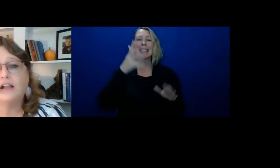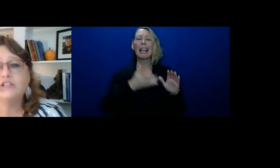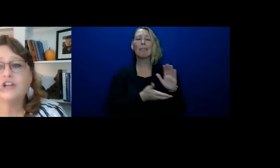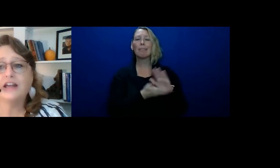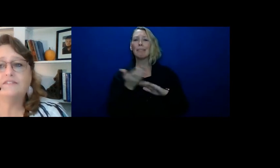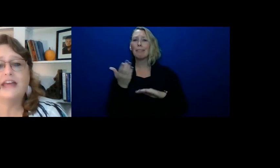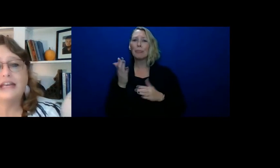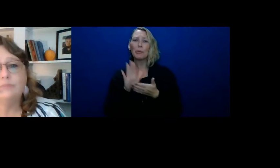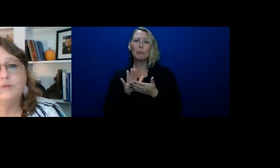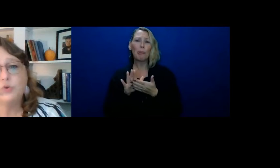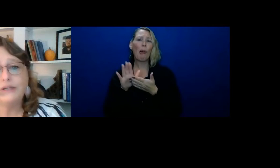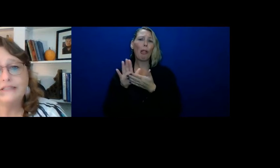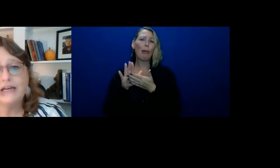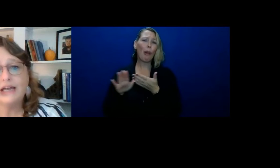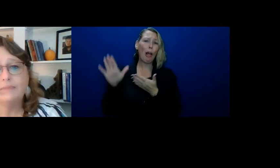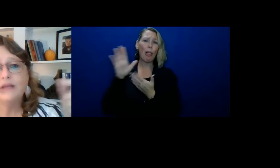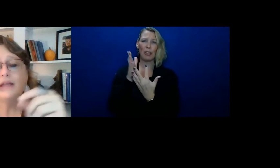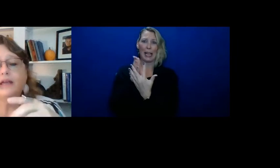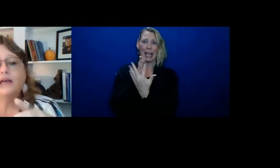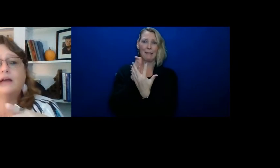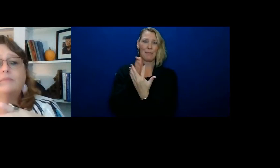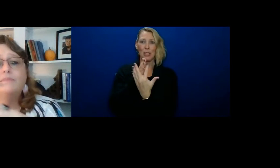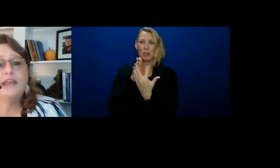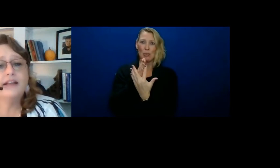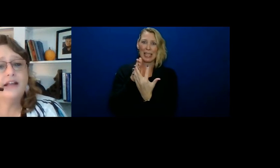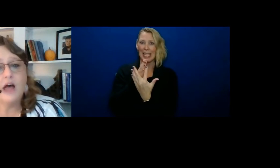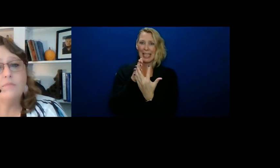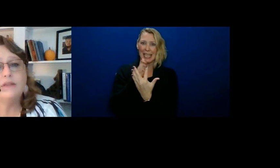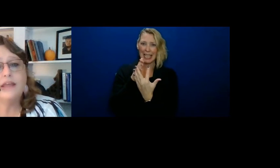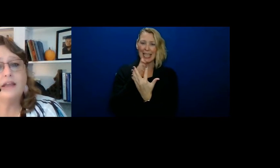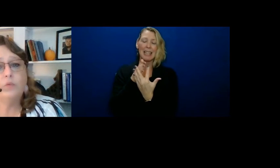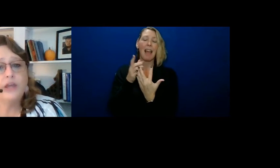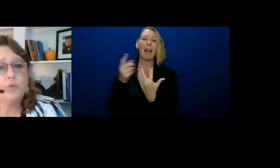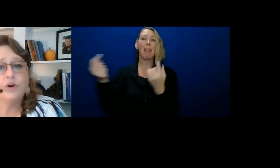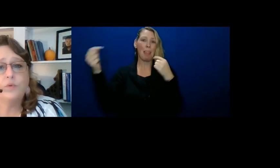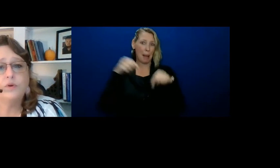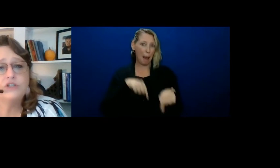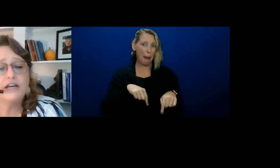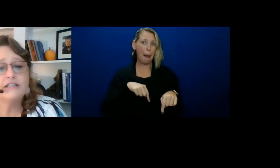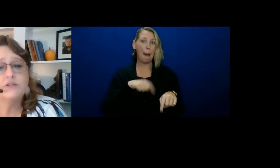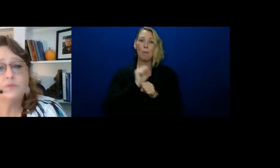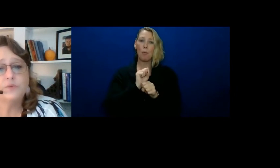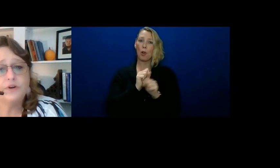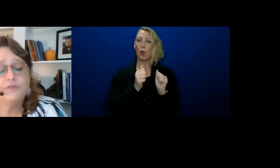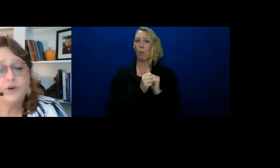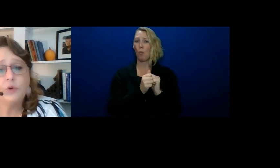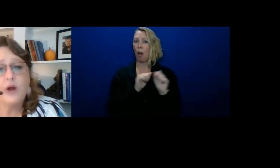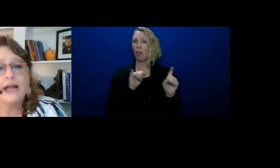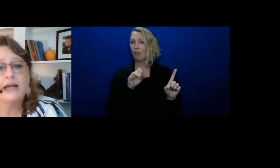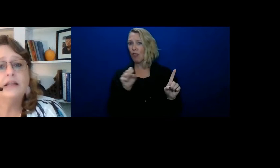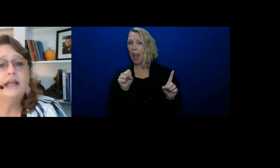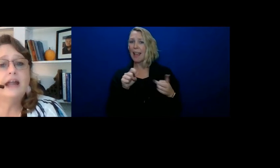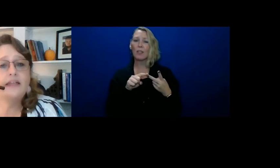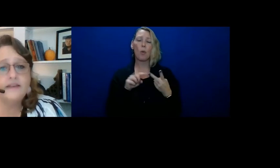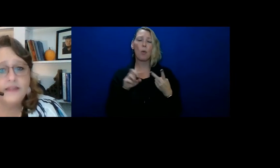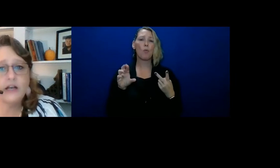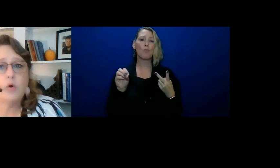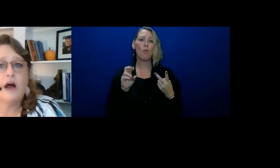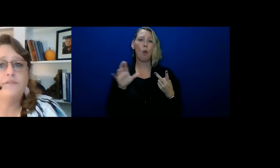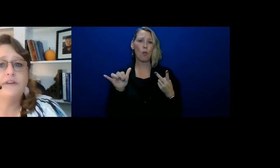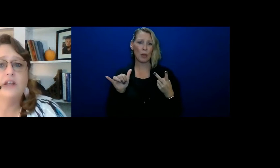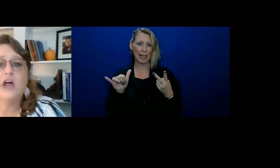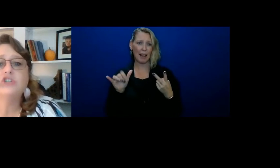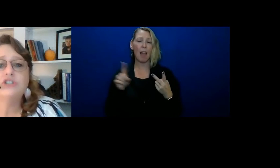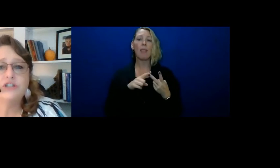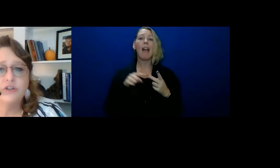leave college, kind of that in-between time. They come and they work with Jess or Rory for a while, and then they